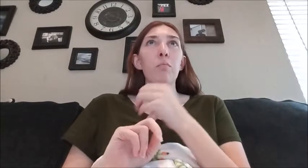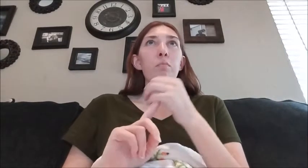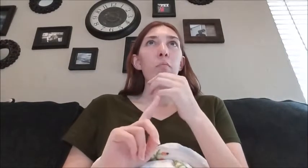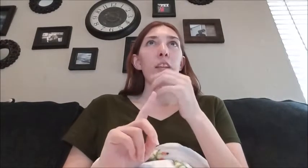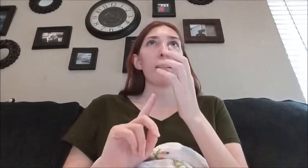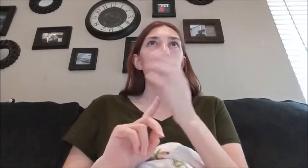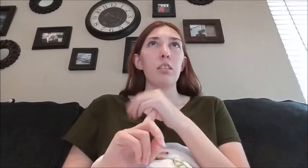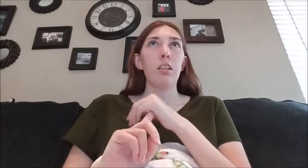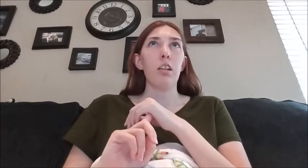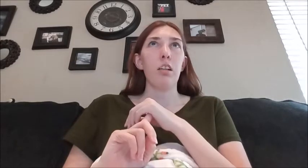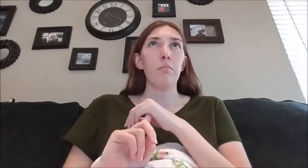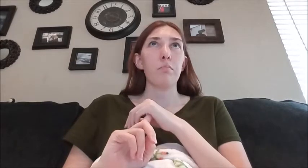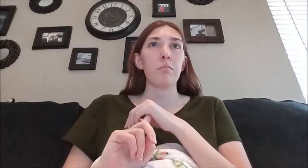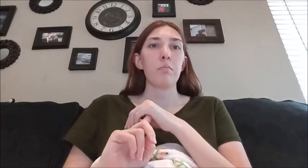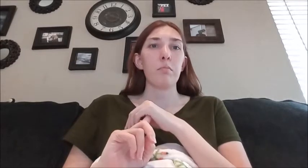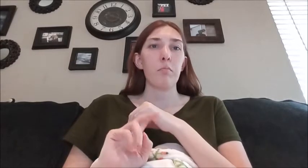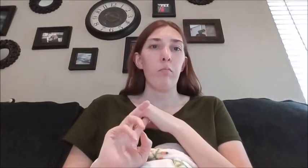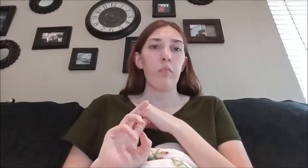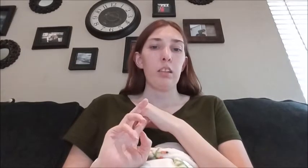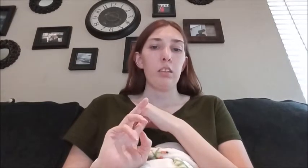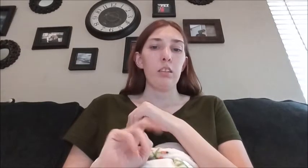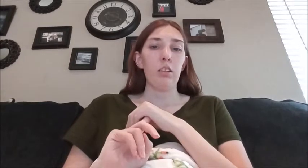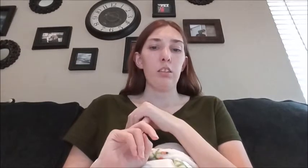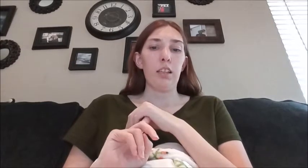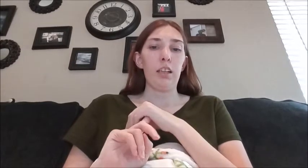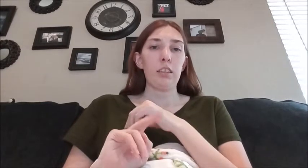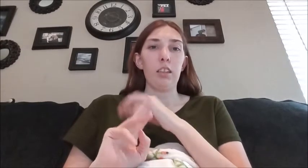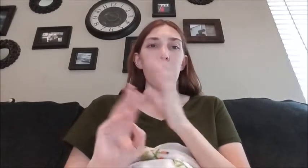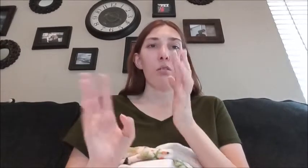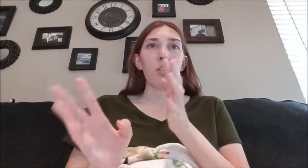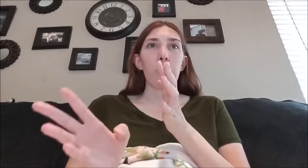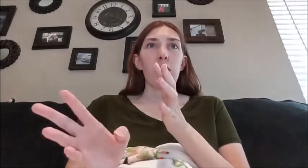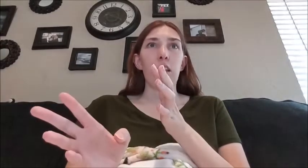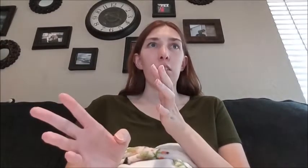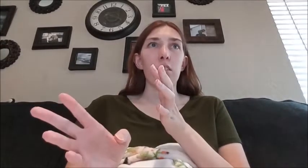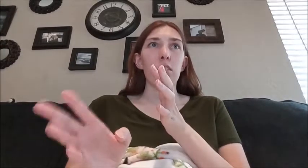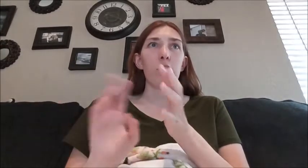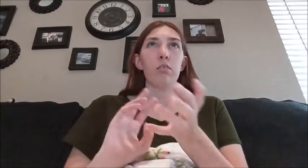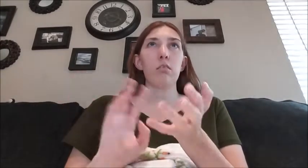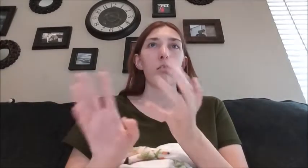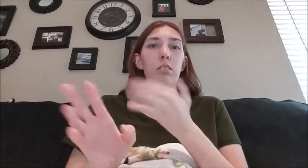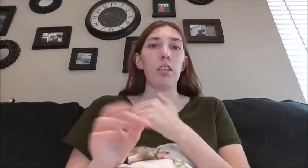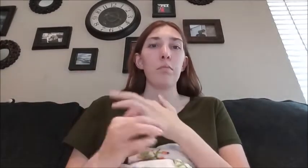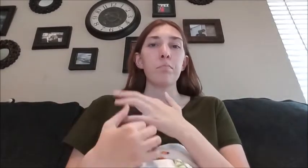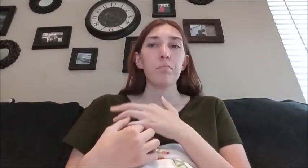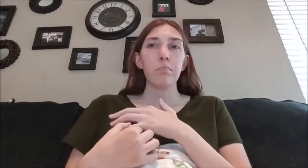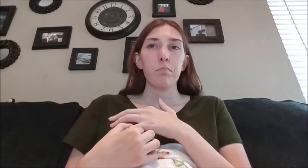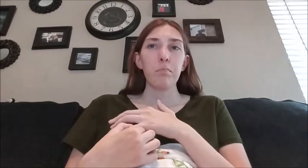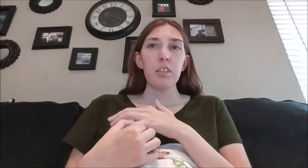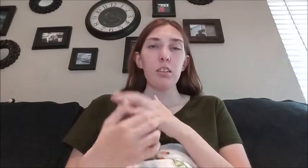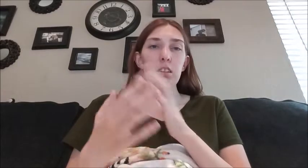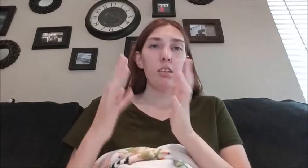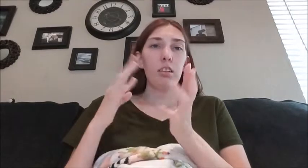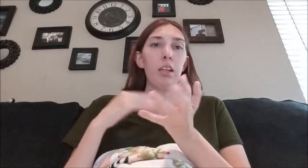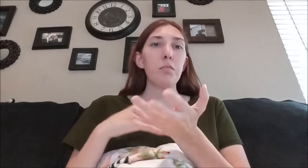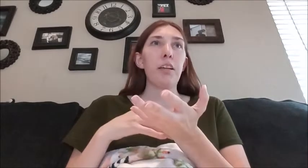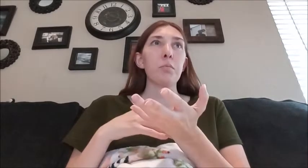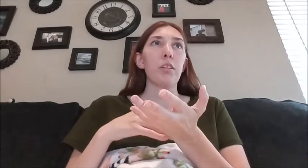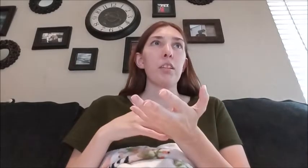um so there's that because I knew I wasn't going to wear it that long so yeah that was my experience